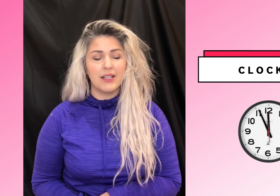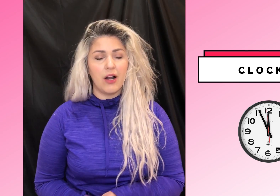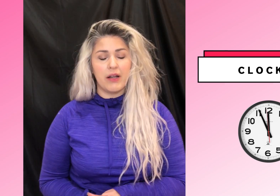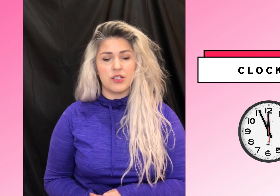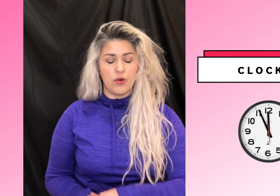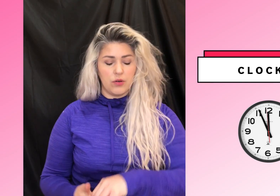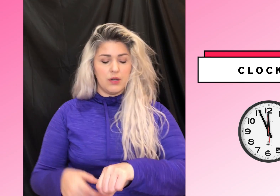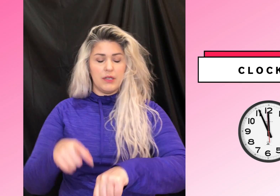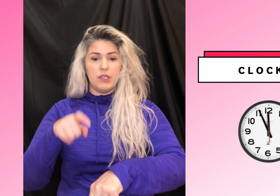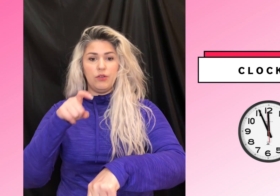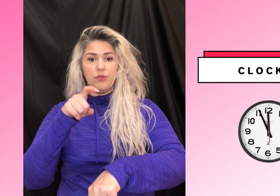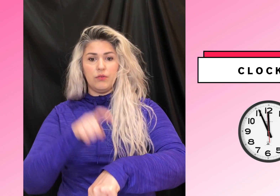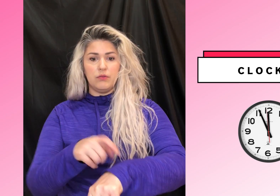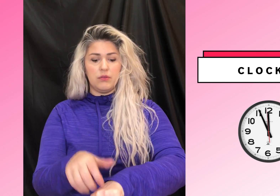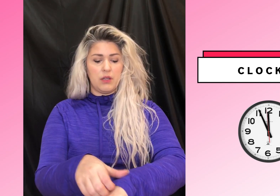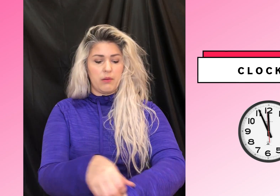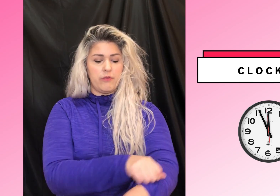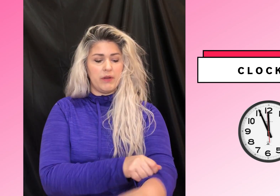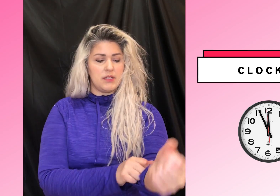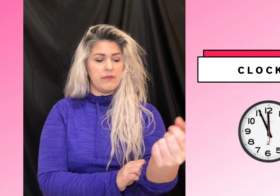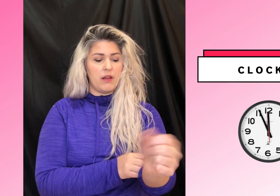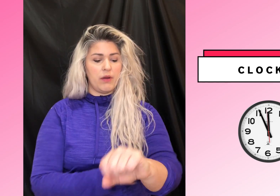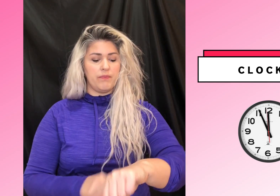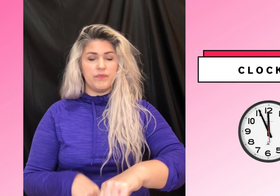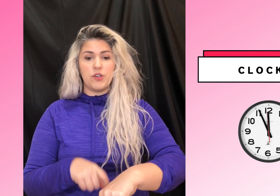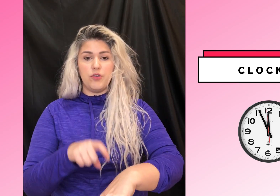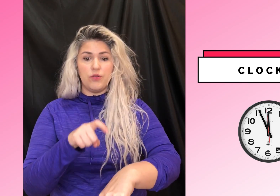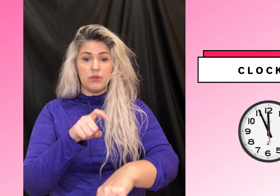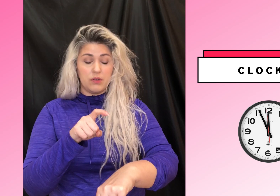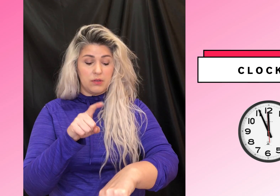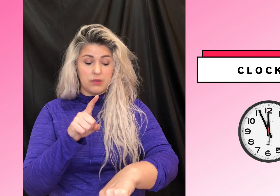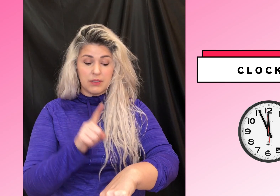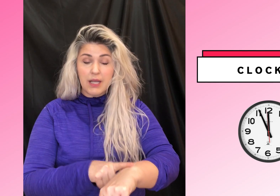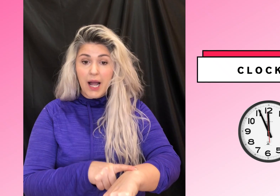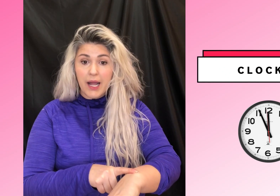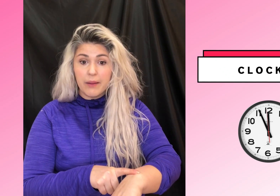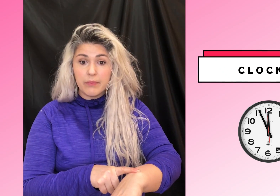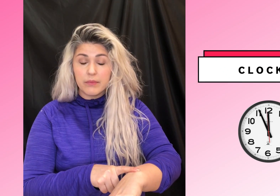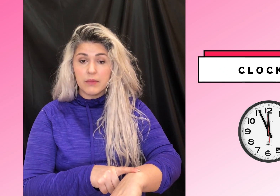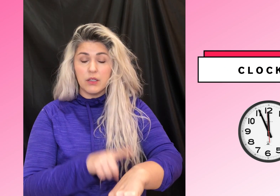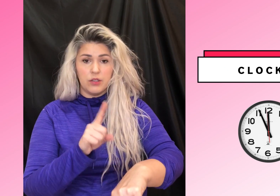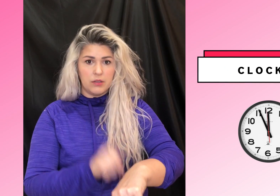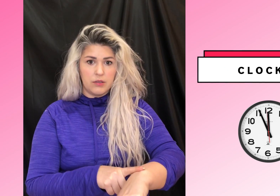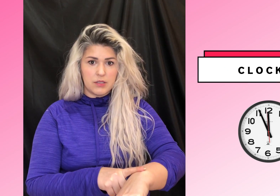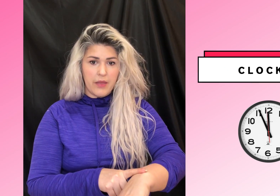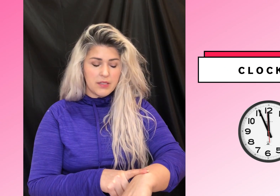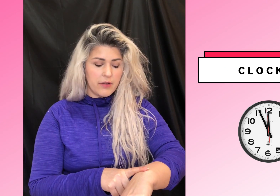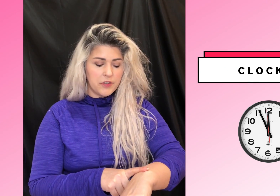All right. So you let me move my sleeve out of the way. So you time sign the sign for